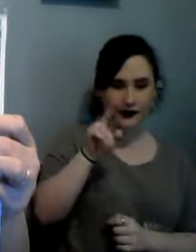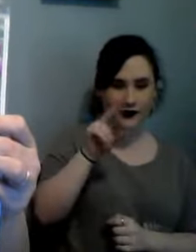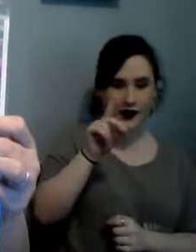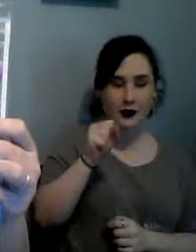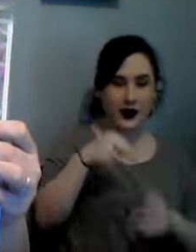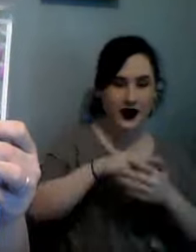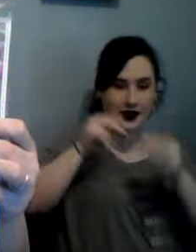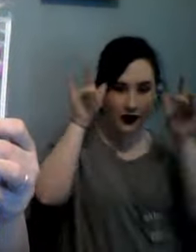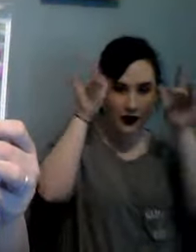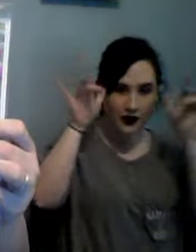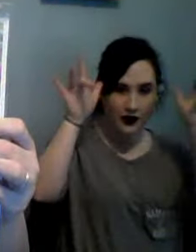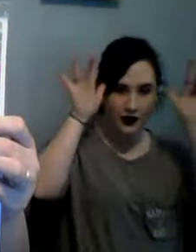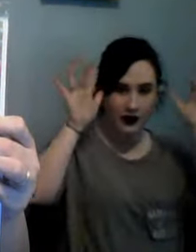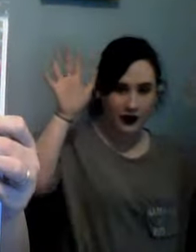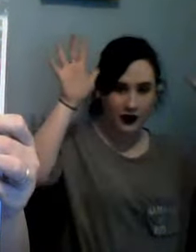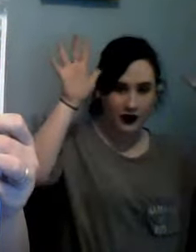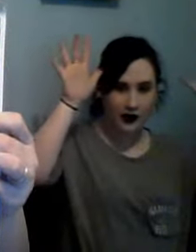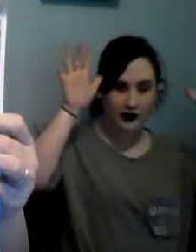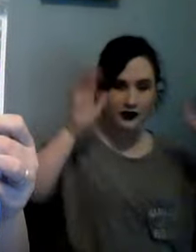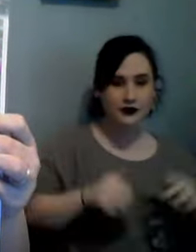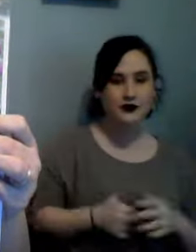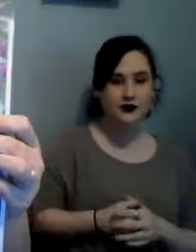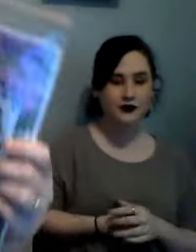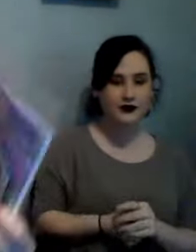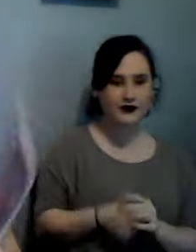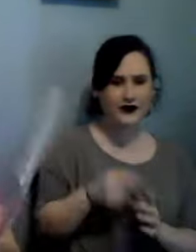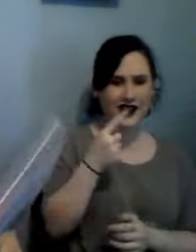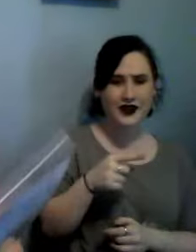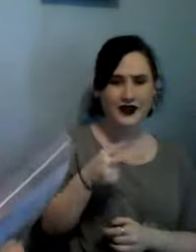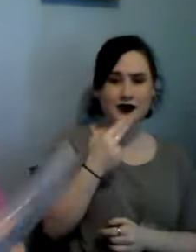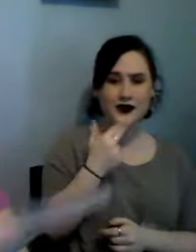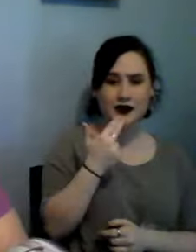she is so cute and this is by Marnick designs